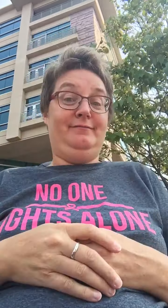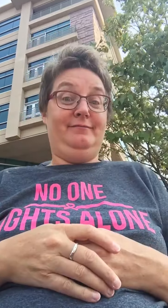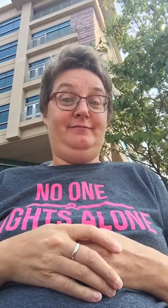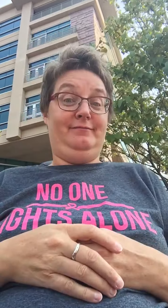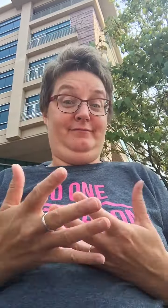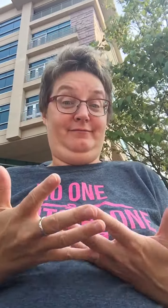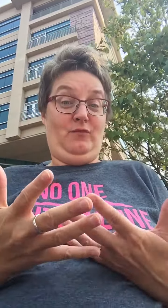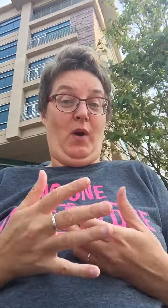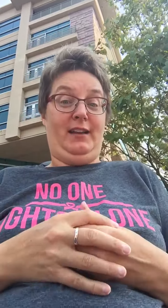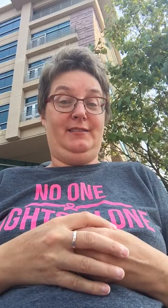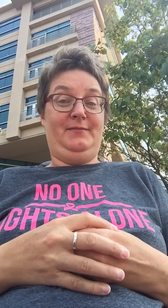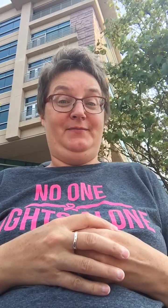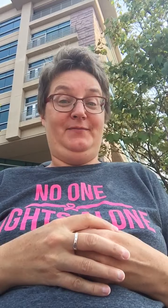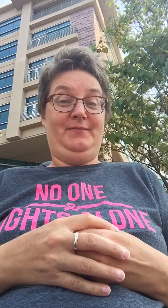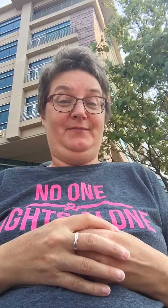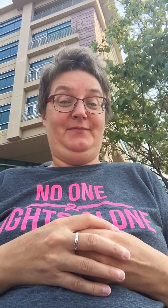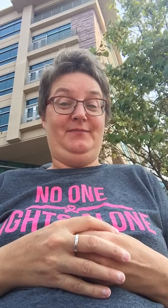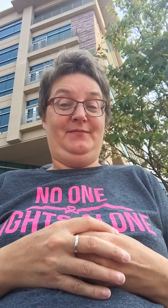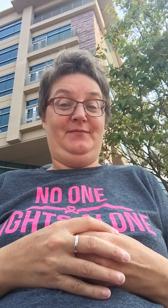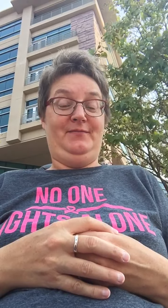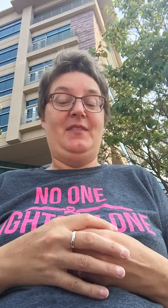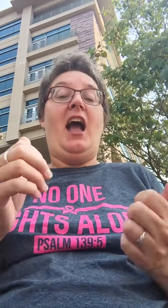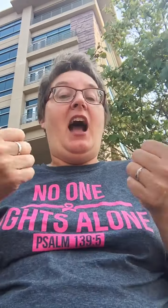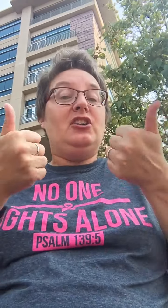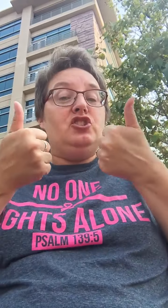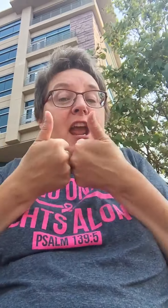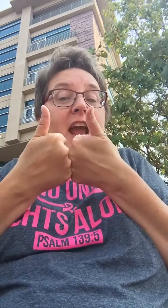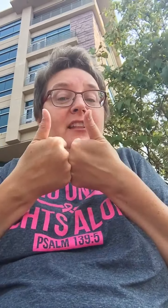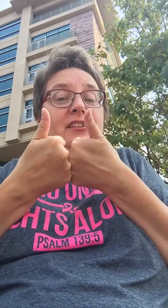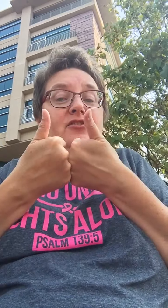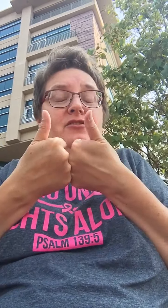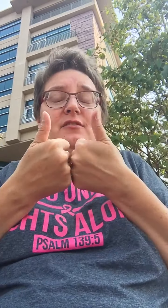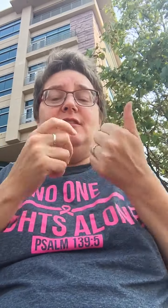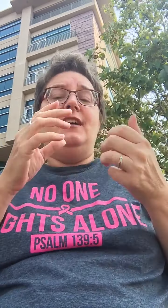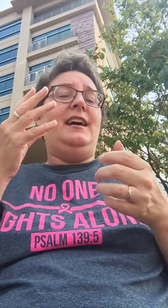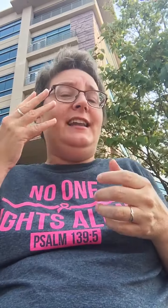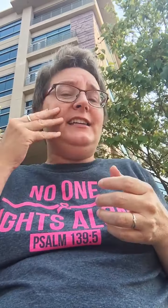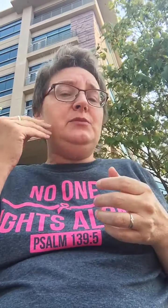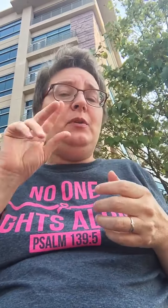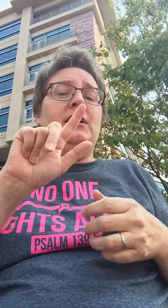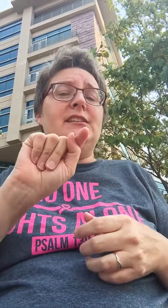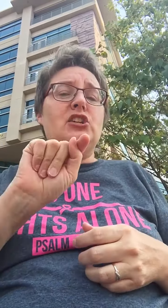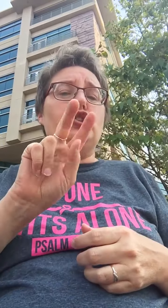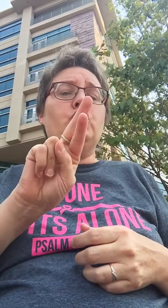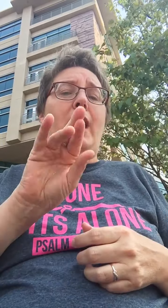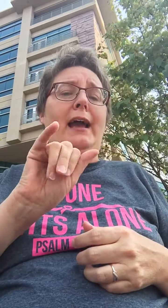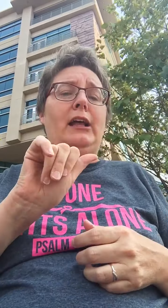What? A challenge, an experience, a trial,